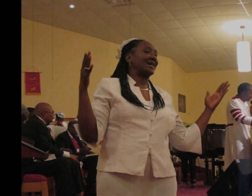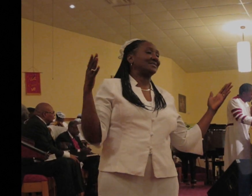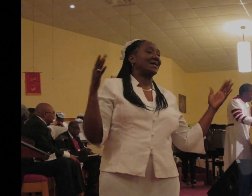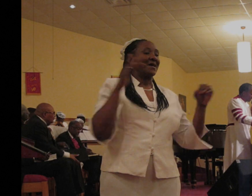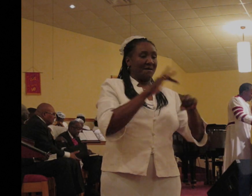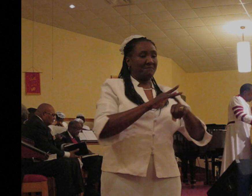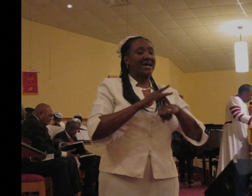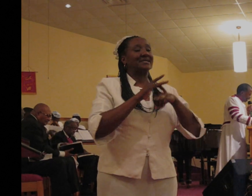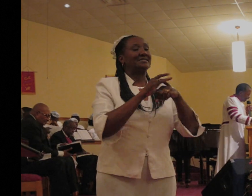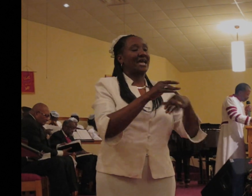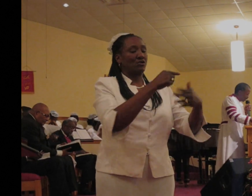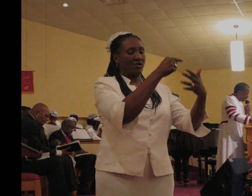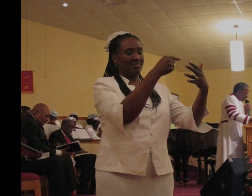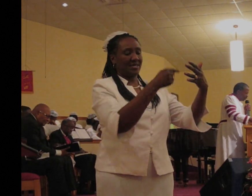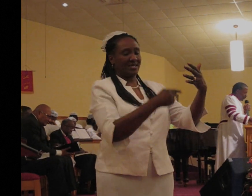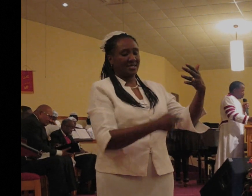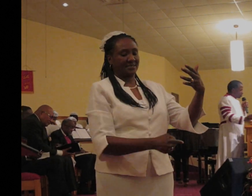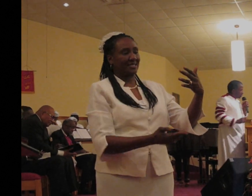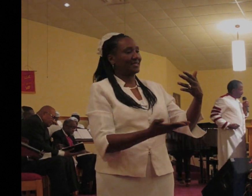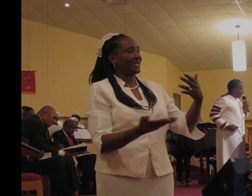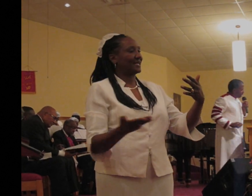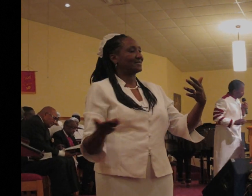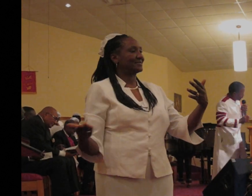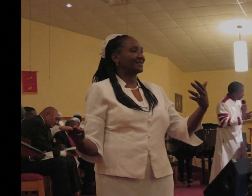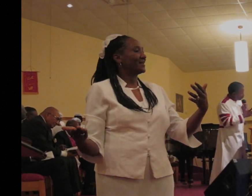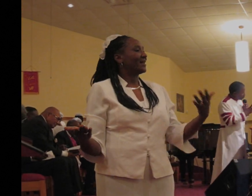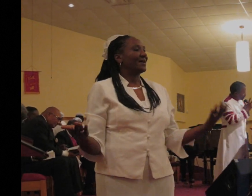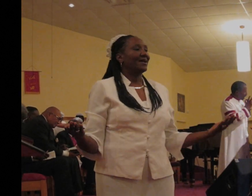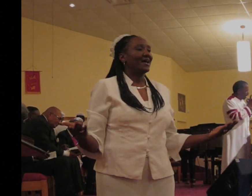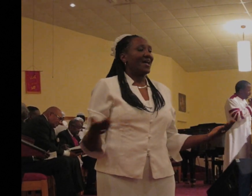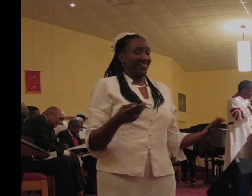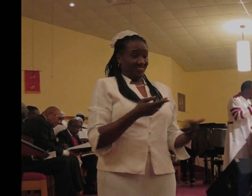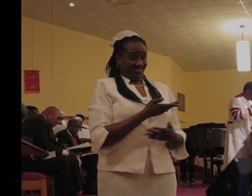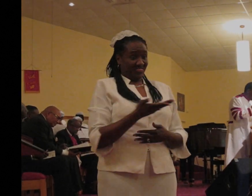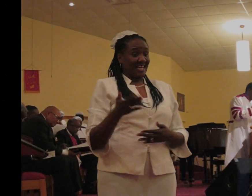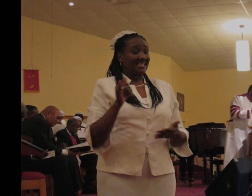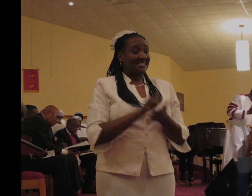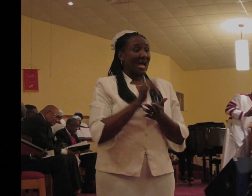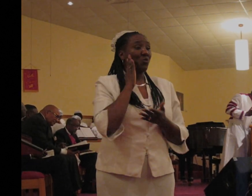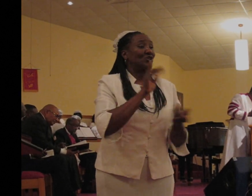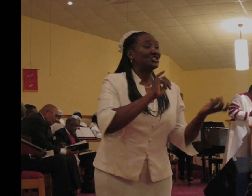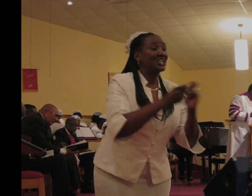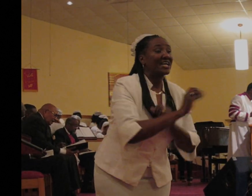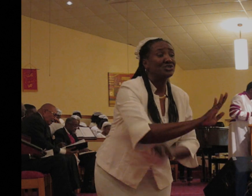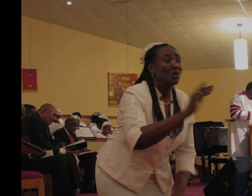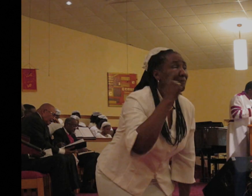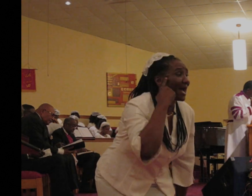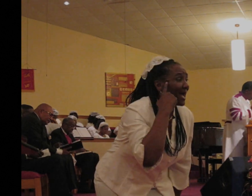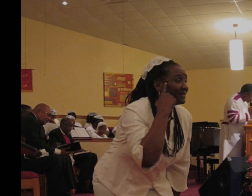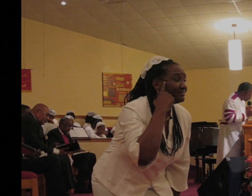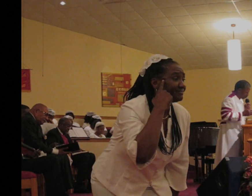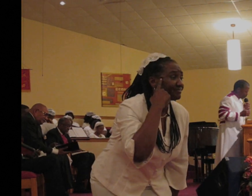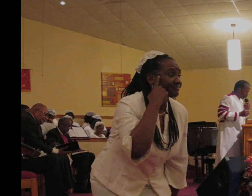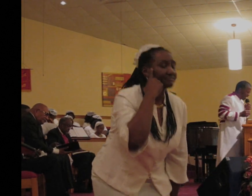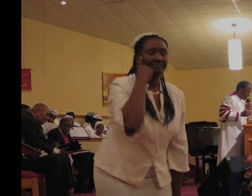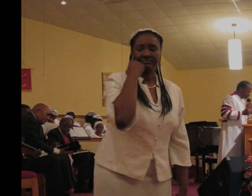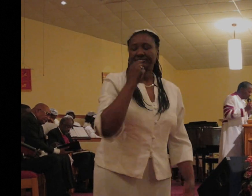these things. Those things that will change your mind. On a personal note, I have to